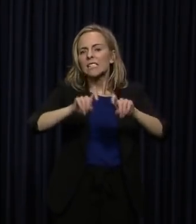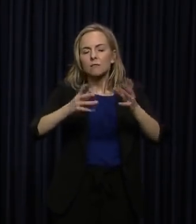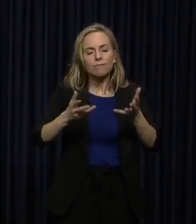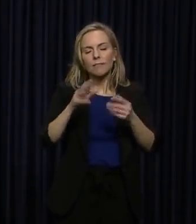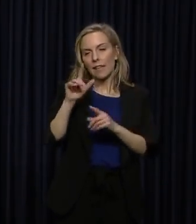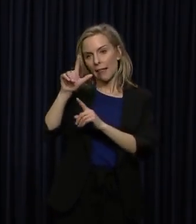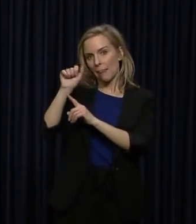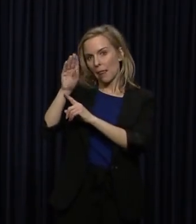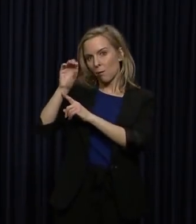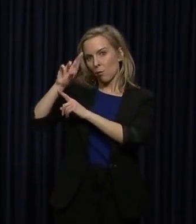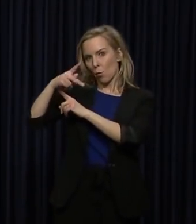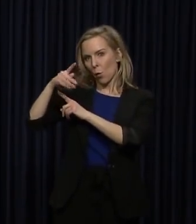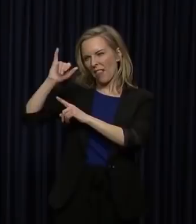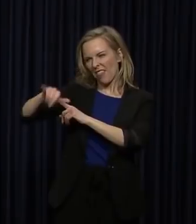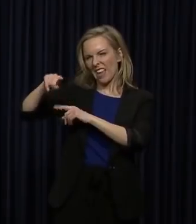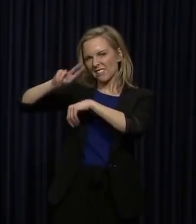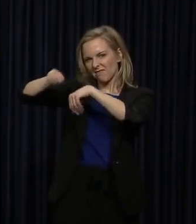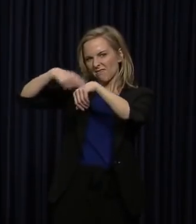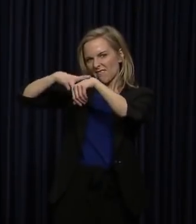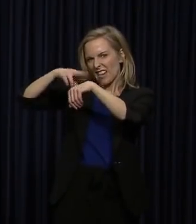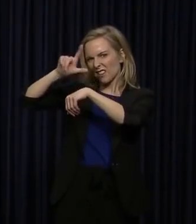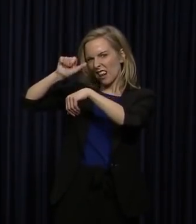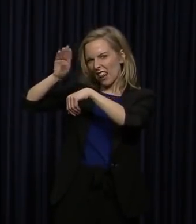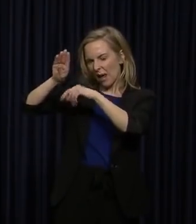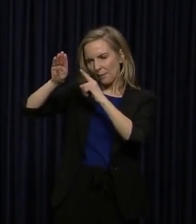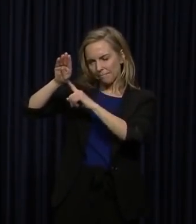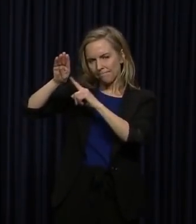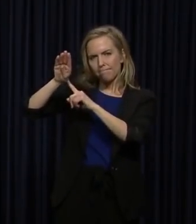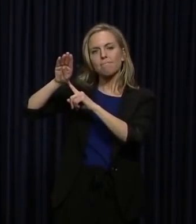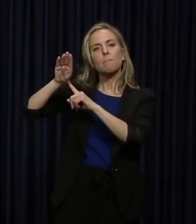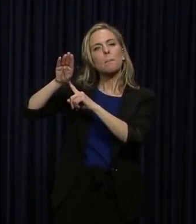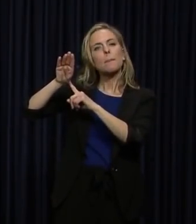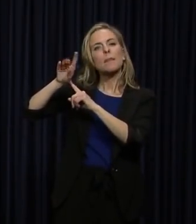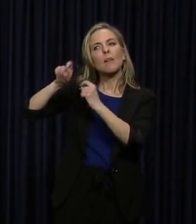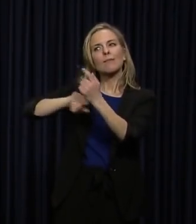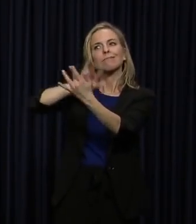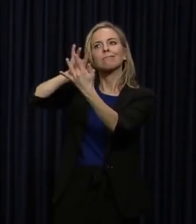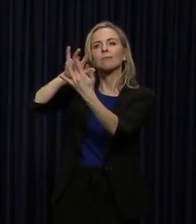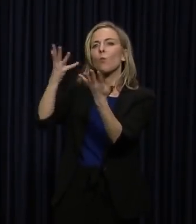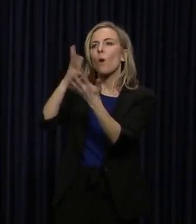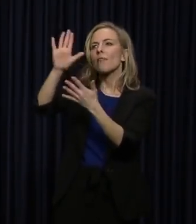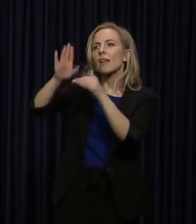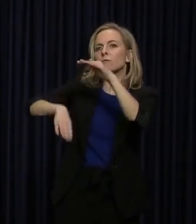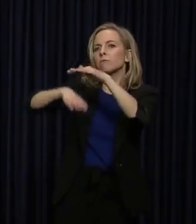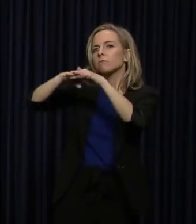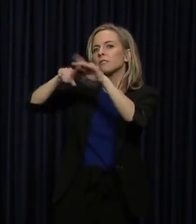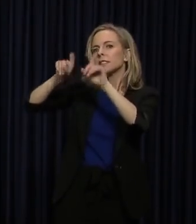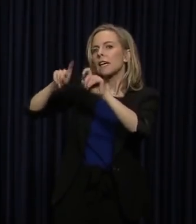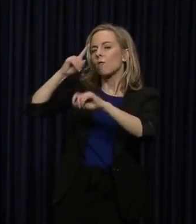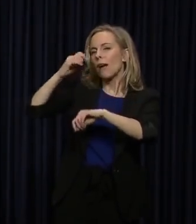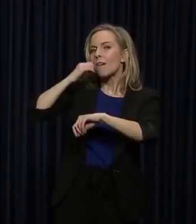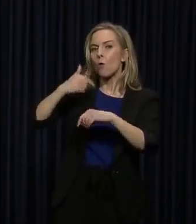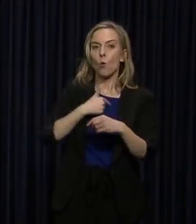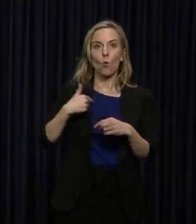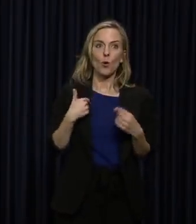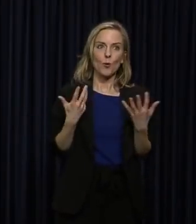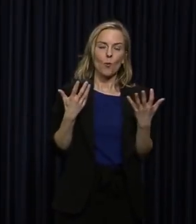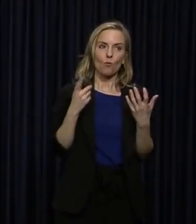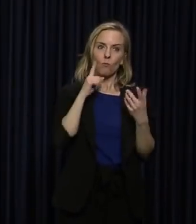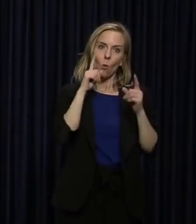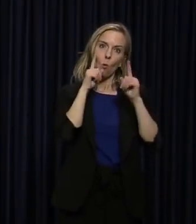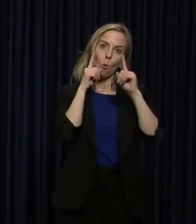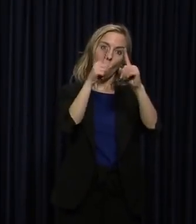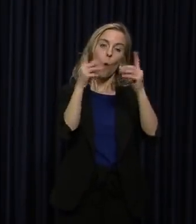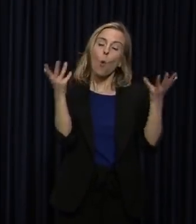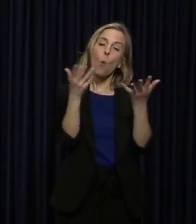obviously a national lab, and we'd have to reach out to see that. We all want the day where the